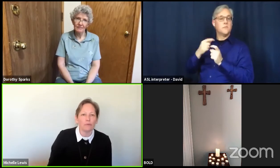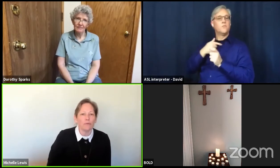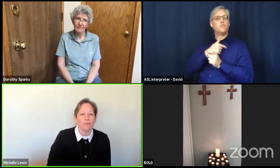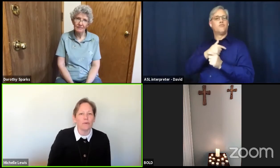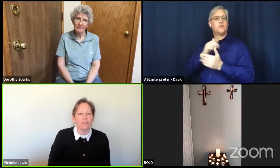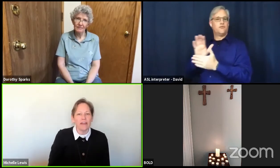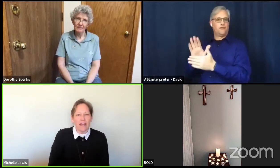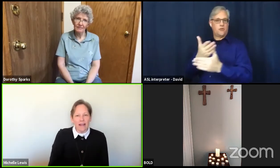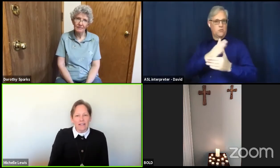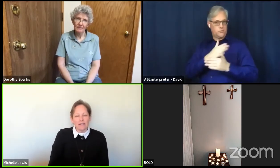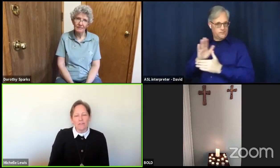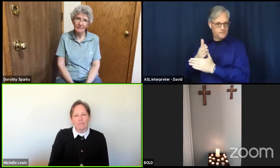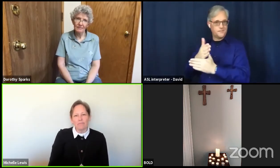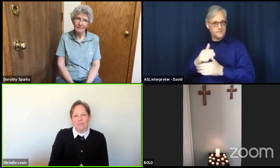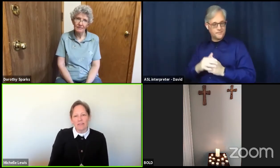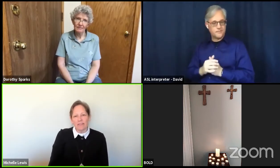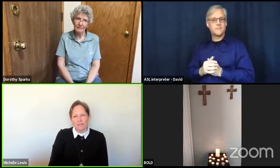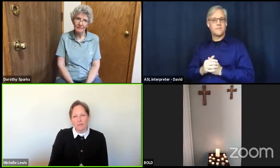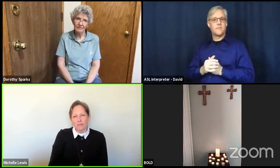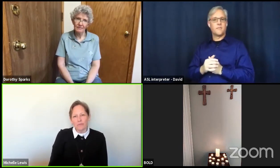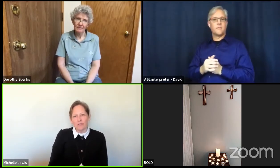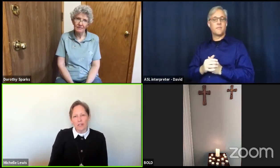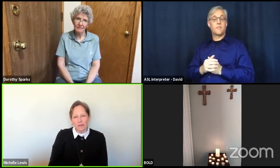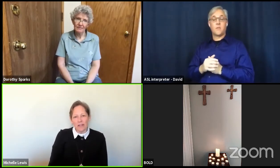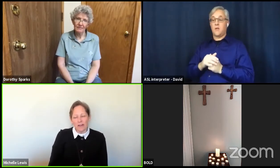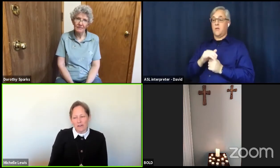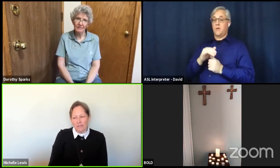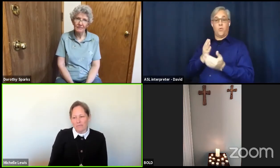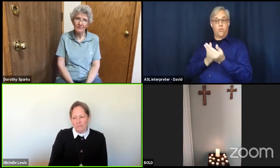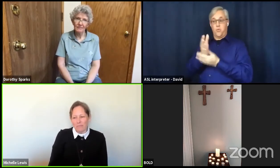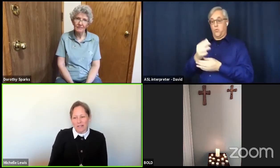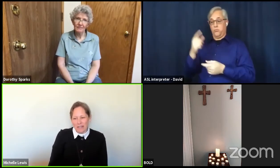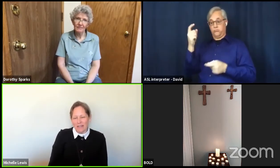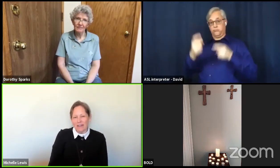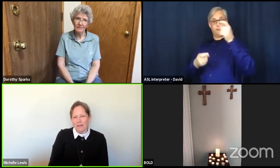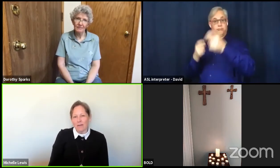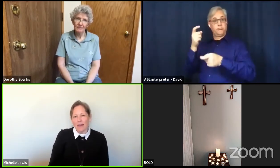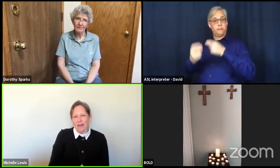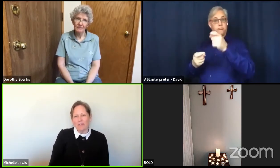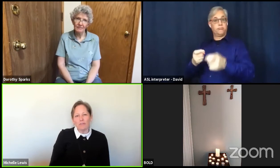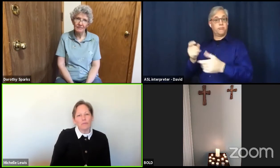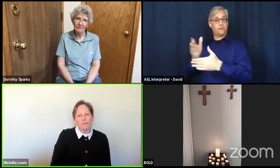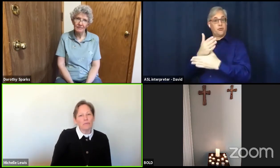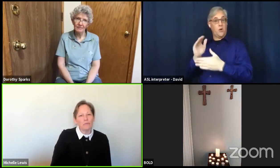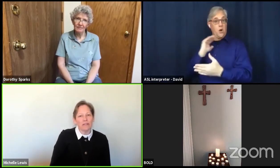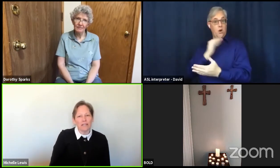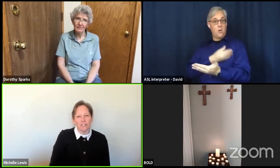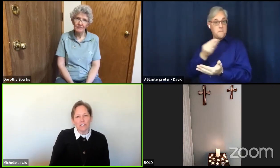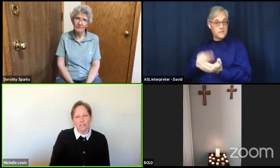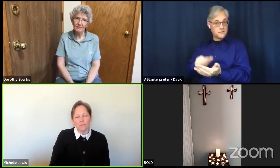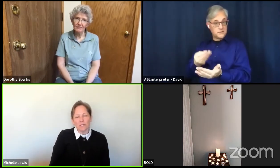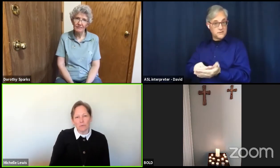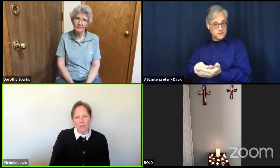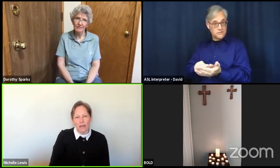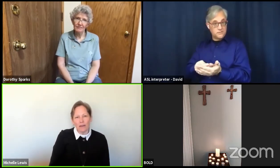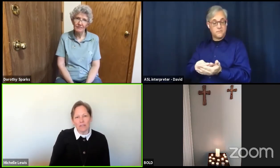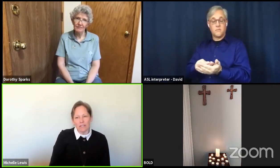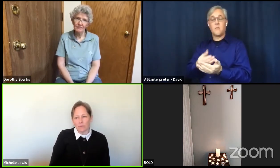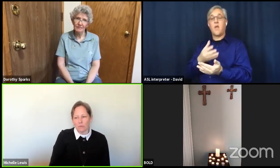that through sharing our money and through the relationships that we have in this world